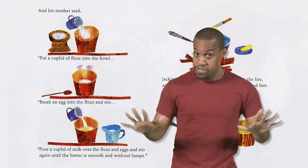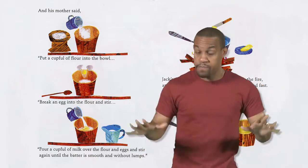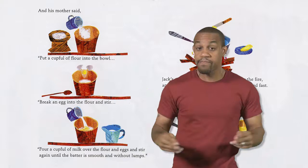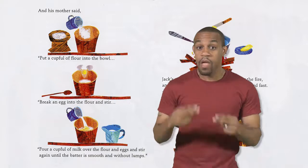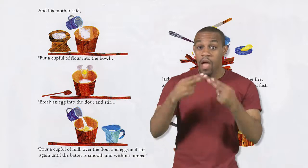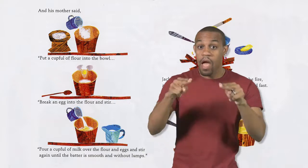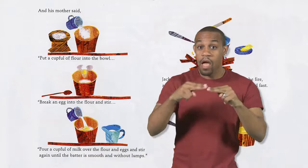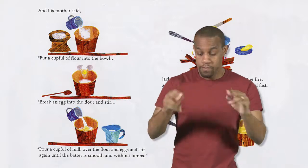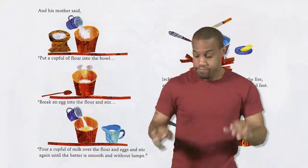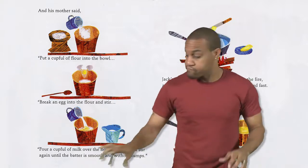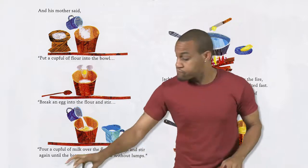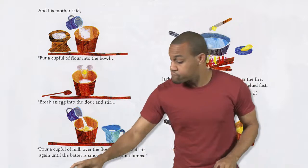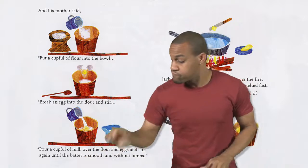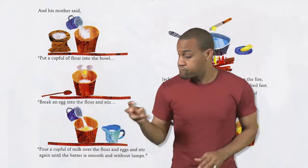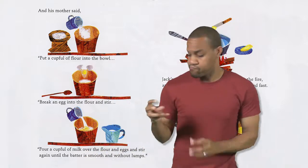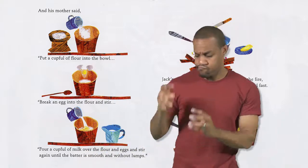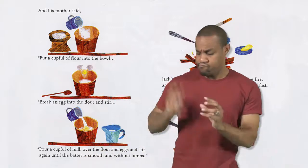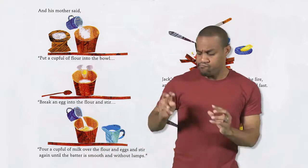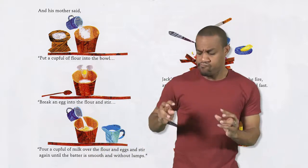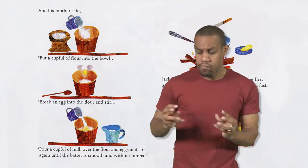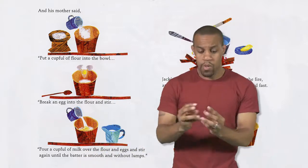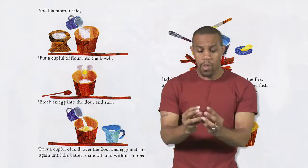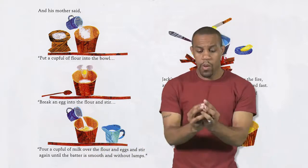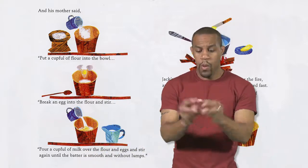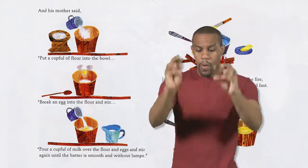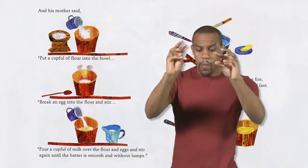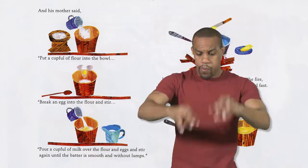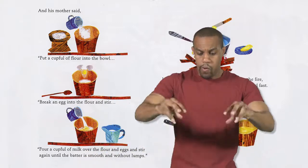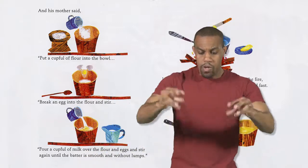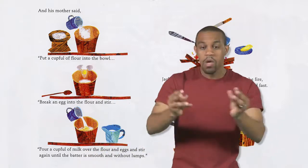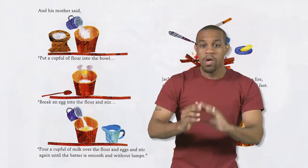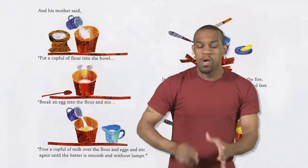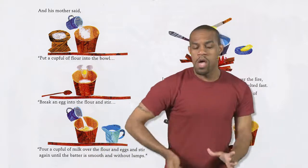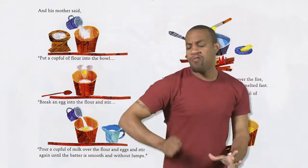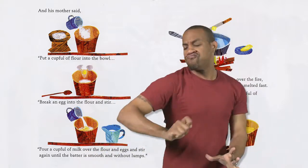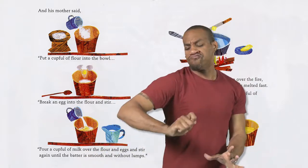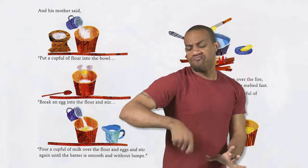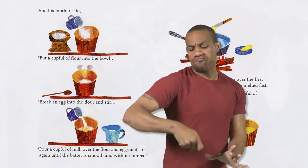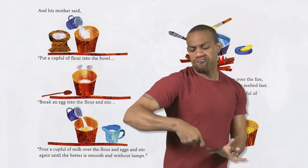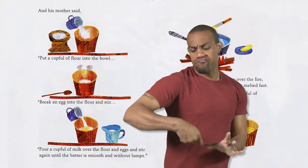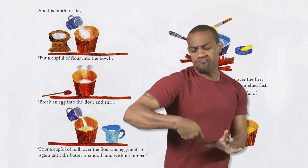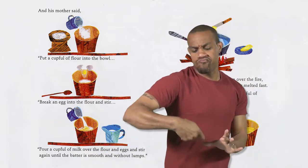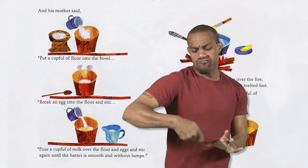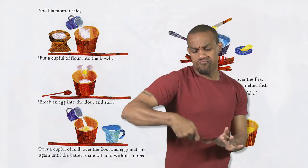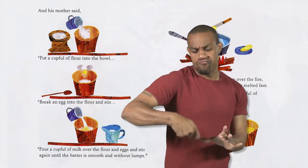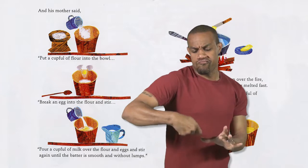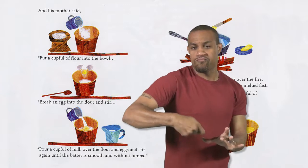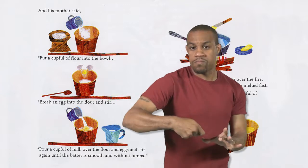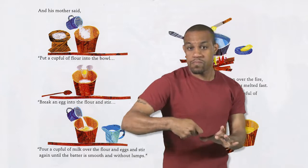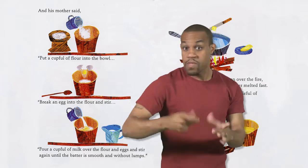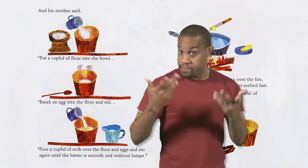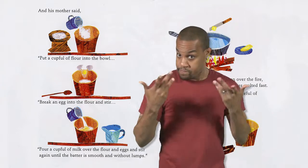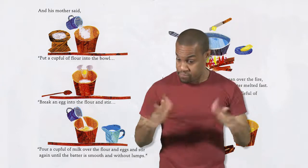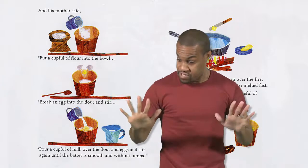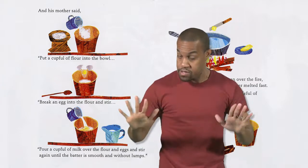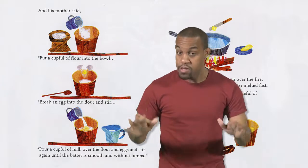Pour a cup full of milk over the flour and eggs And stir again until the batter is smooth and without lumps